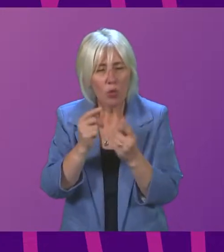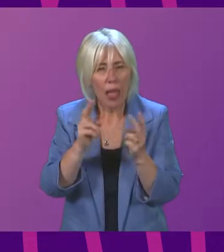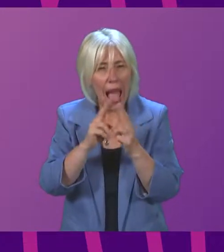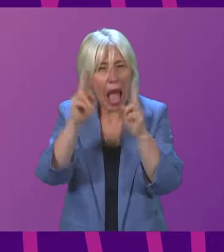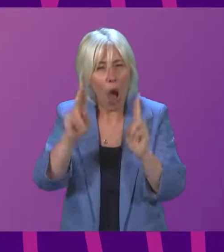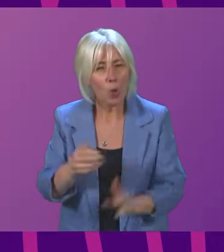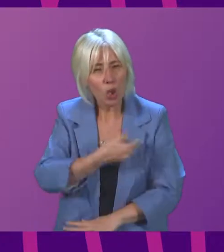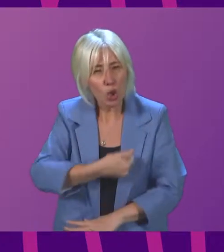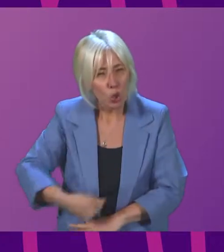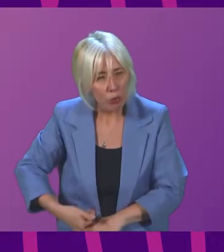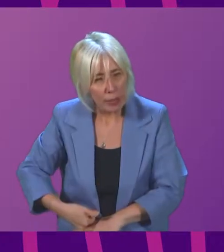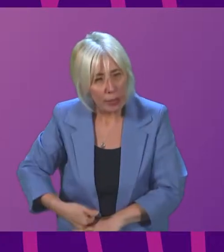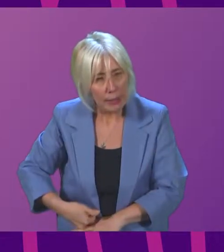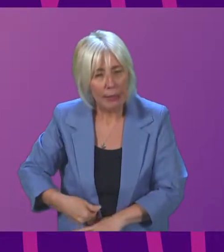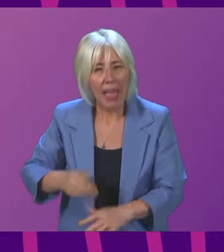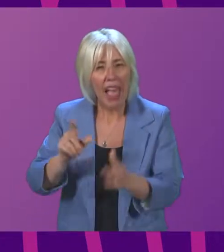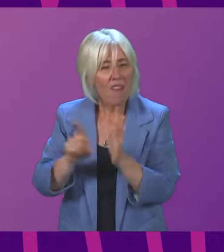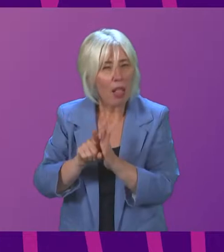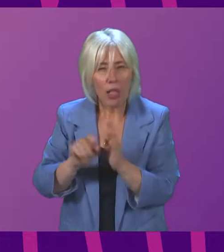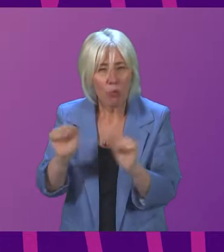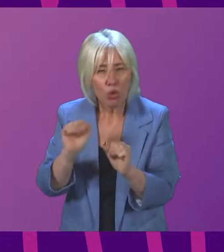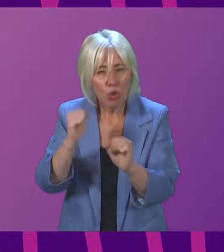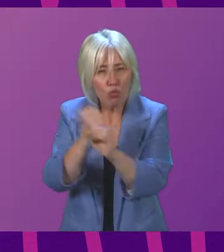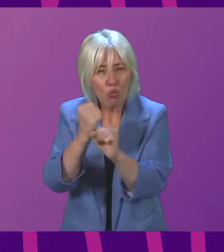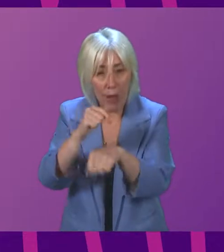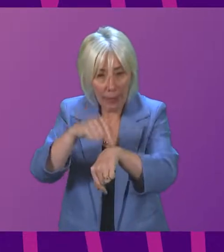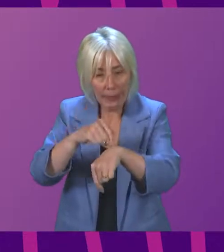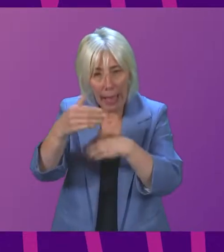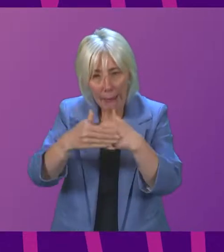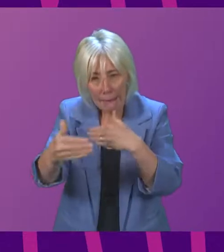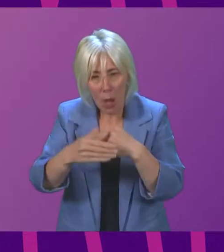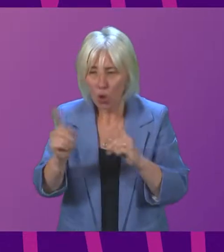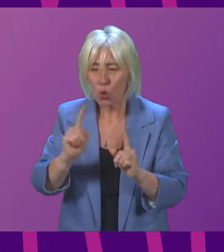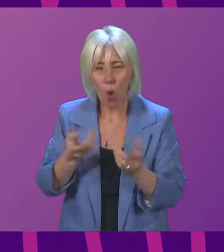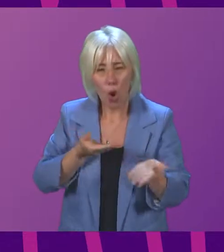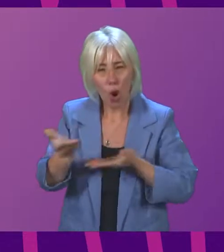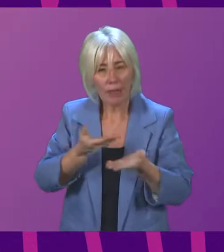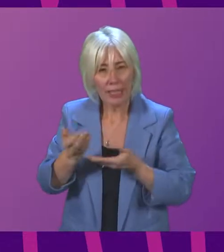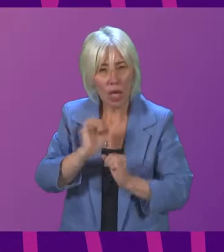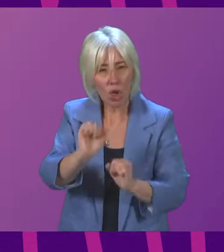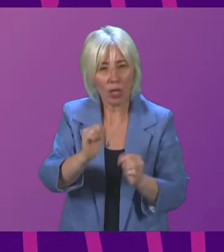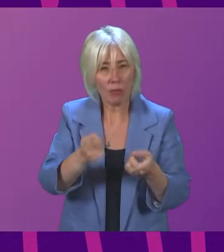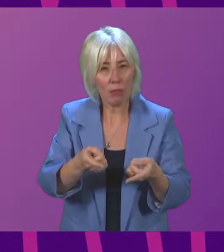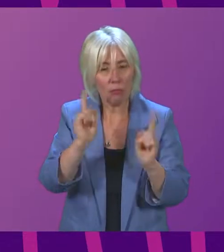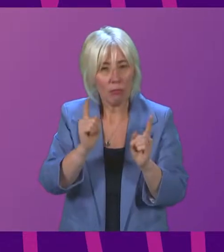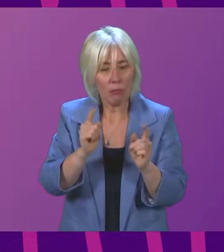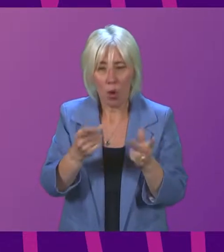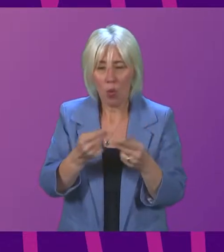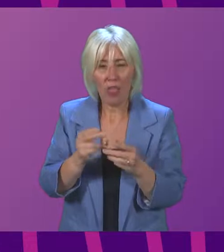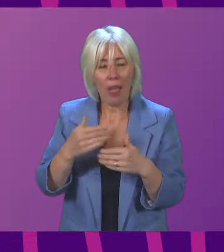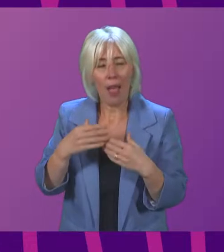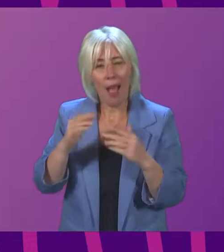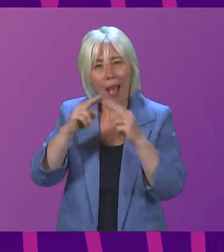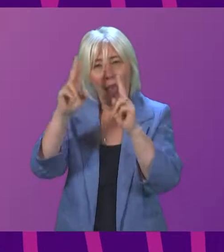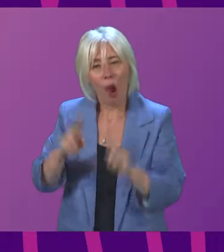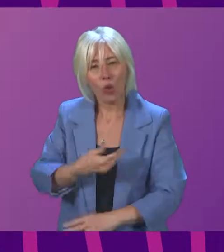if these alarms are not fitted at the appropriate time. So what conversations have the Cabinet Secretary had with house insurance in regard